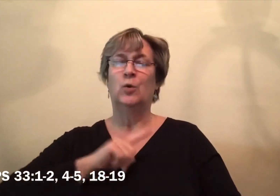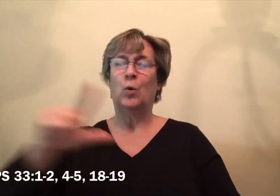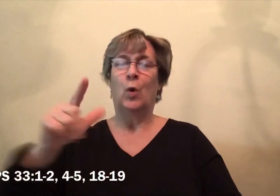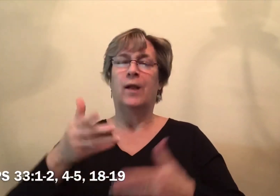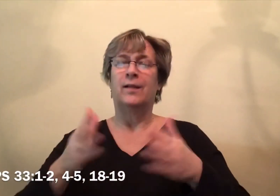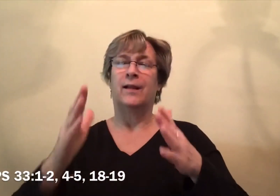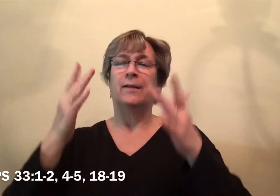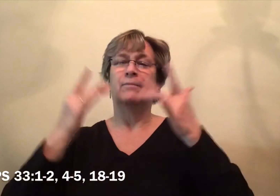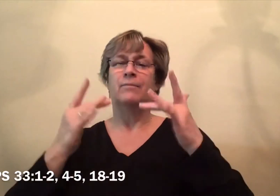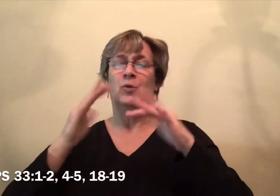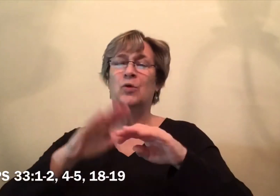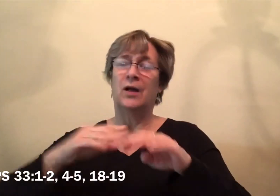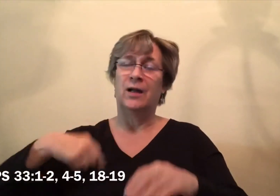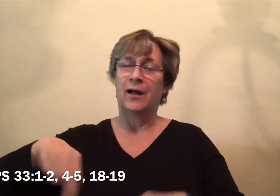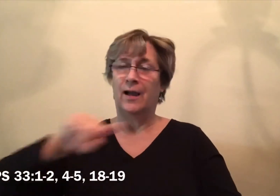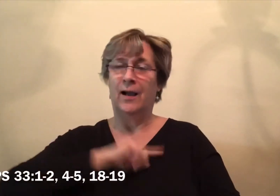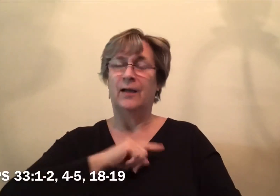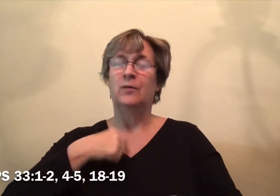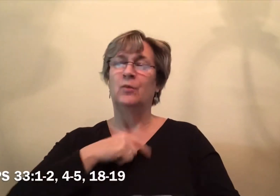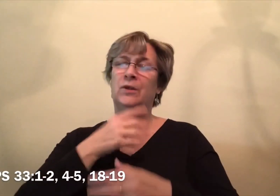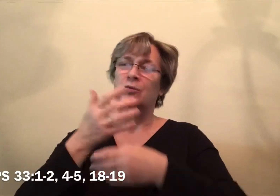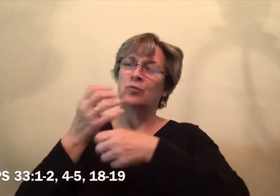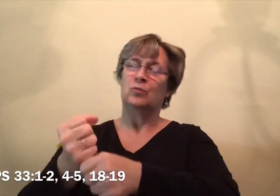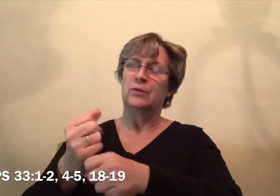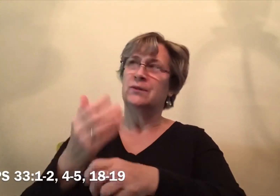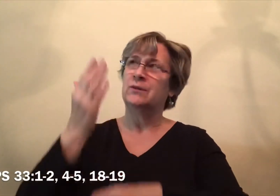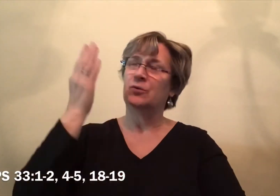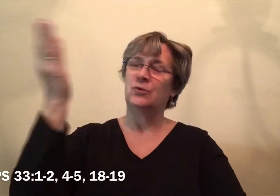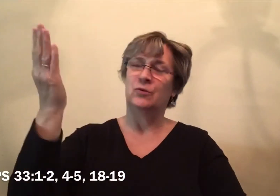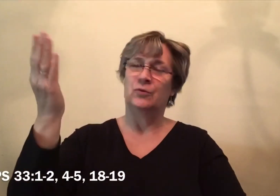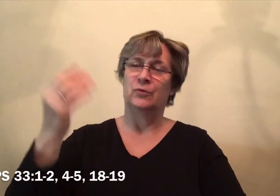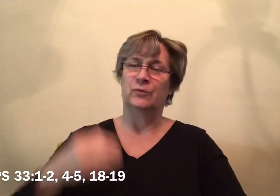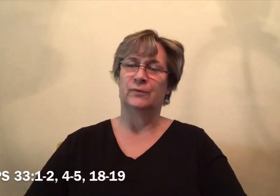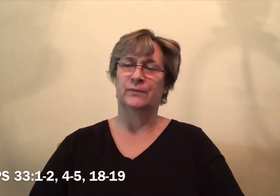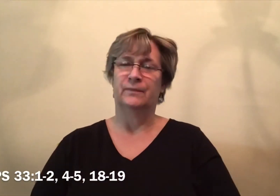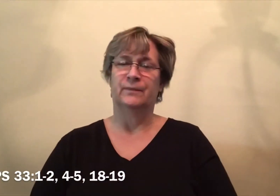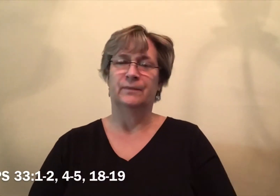Lord, let your mercy be on us as we place our trust in you.